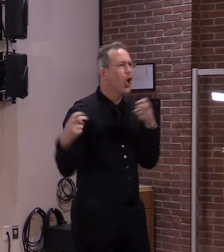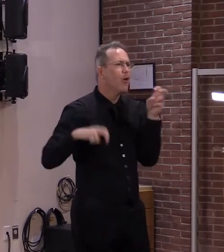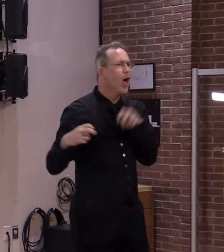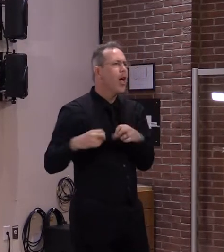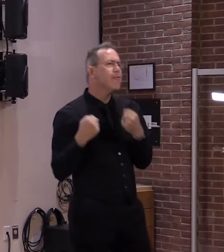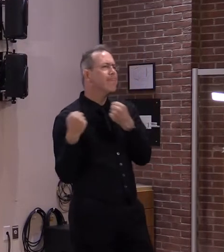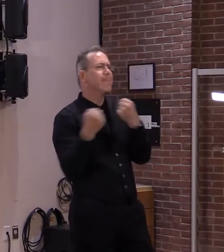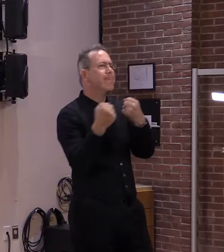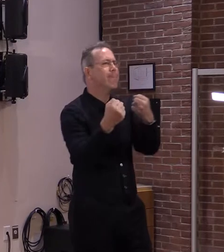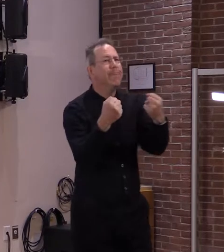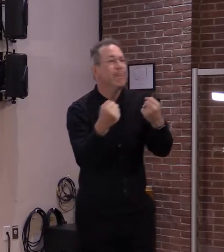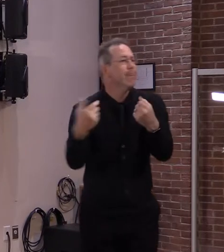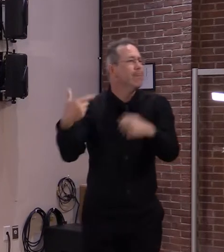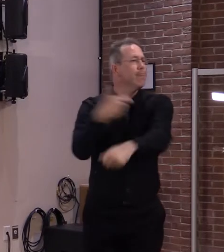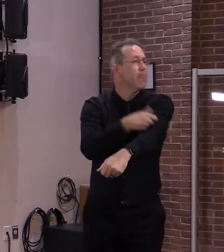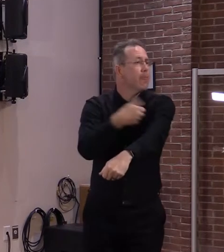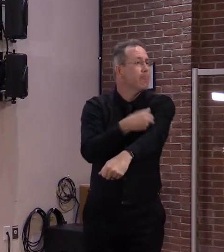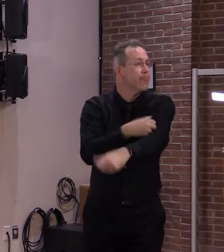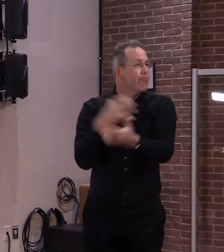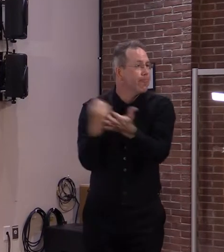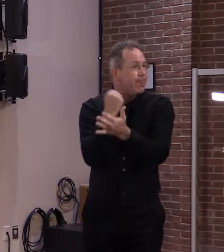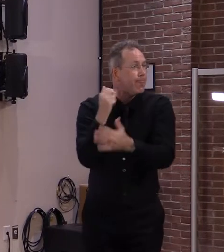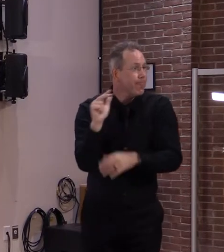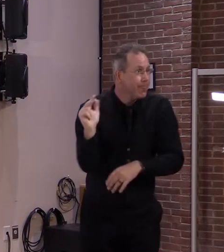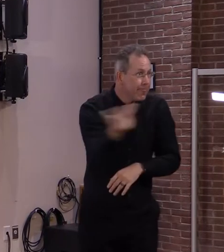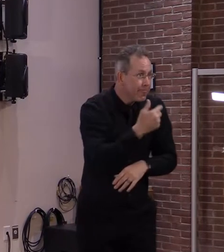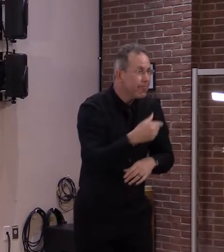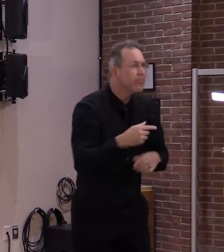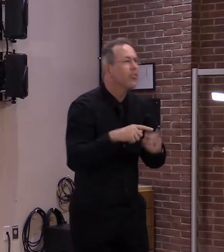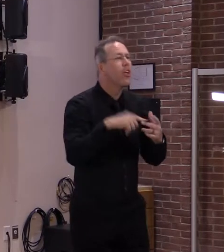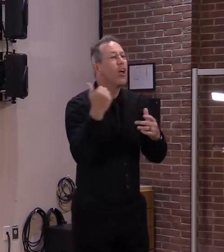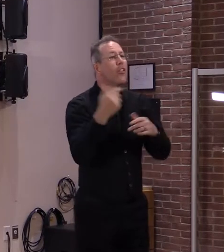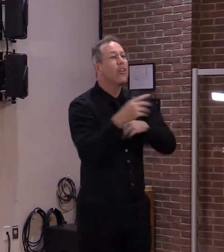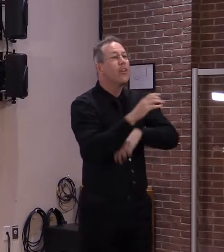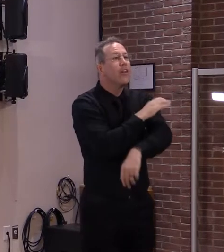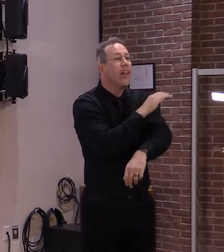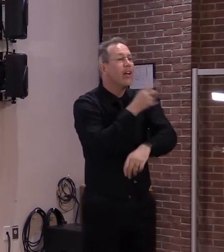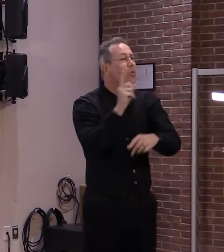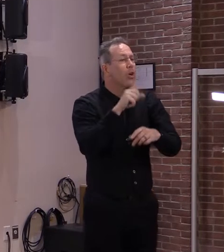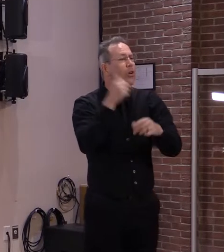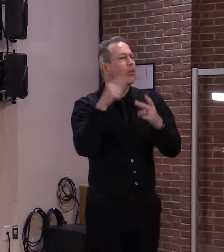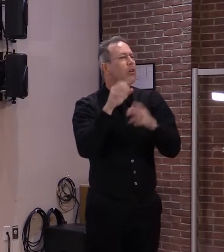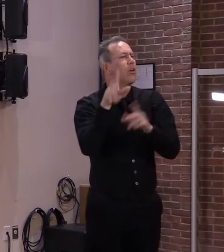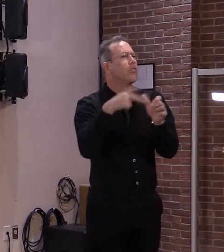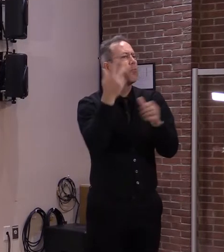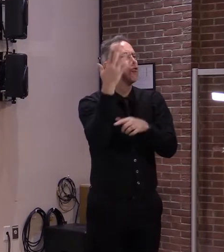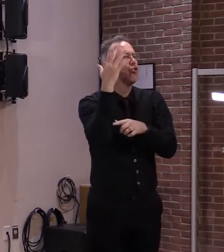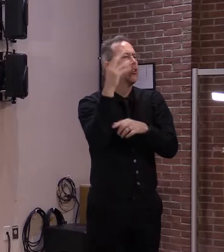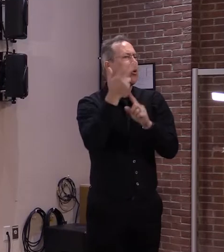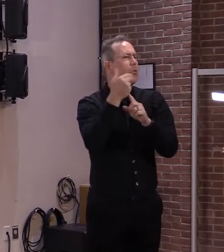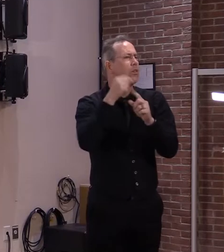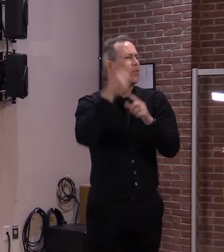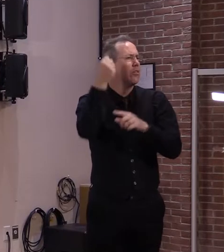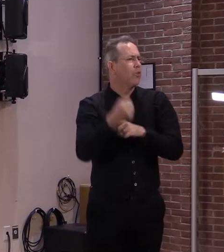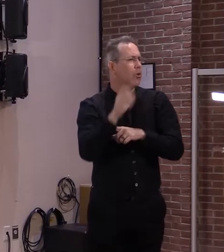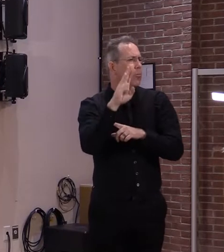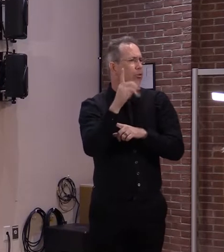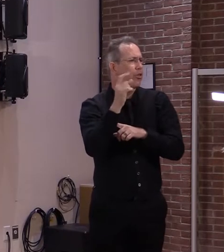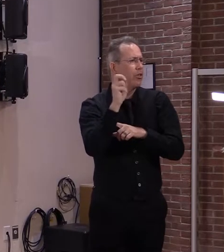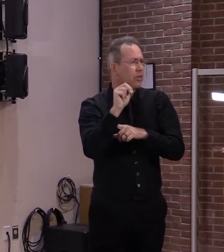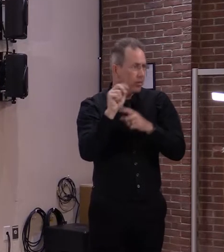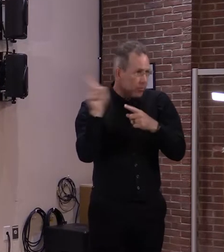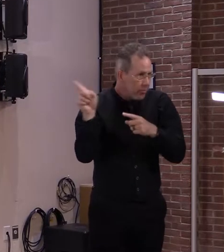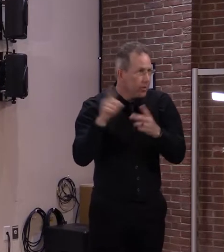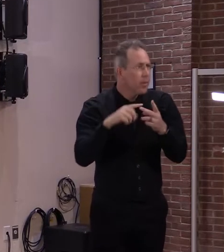are also clinics with available appointments at the Doubletree in South Burlington tomorrow and Friday at the